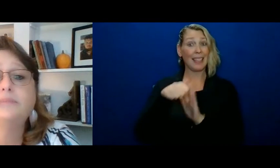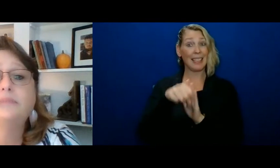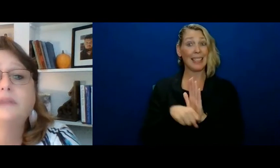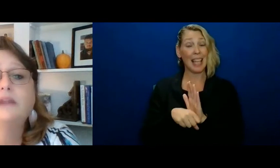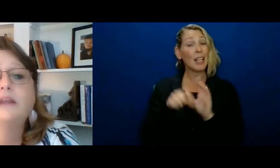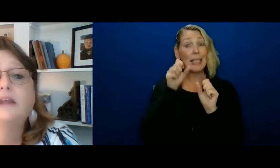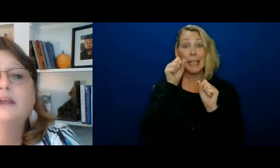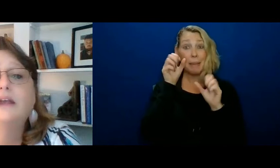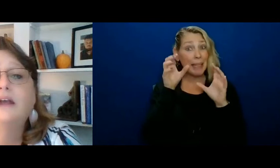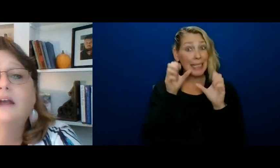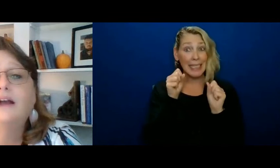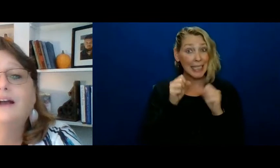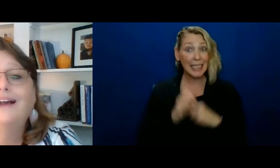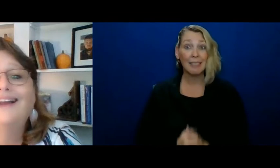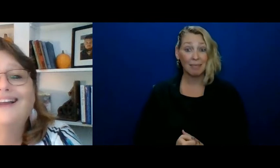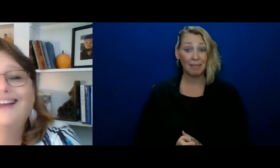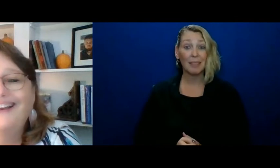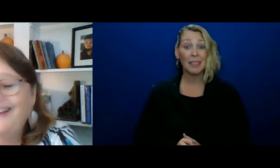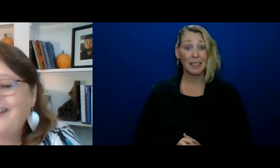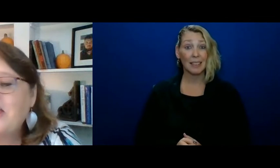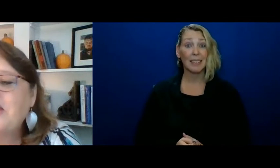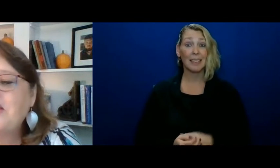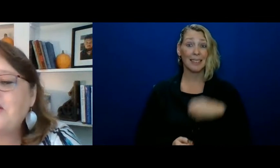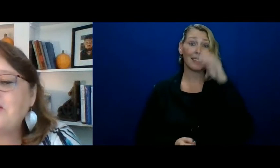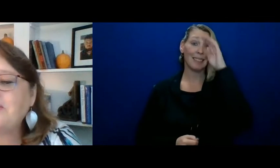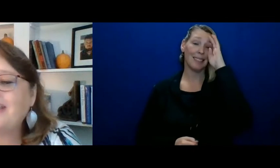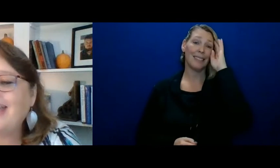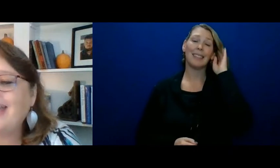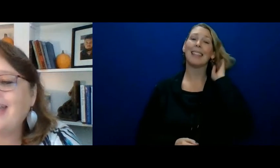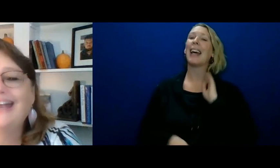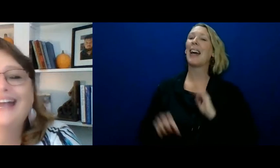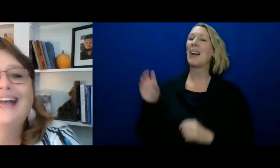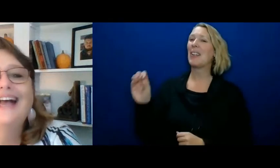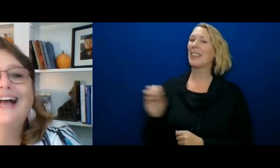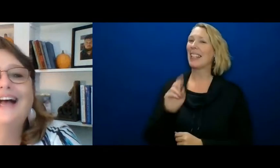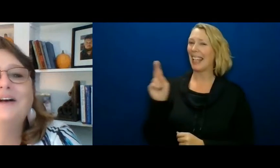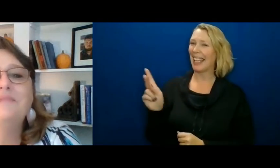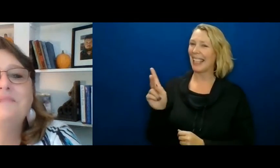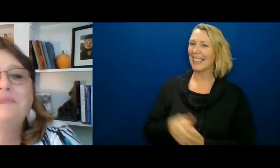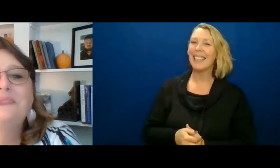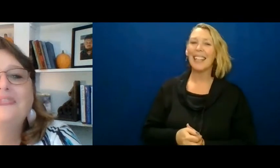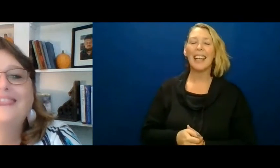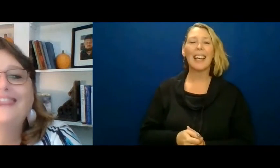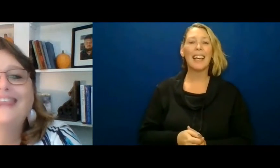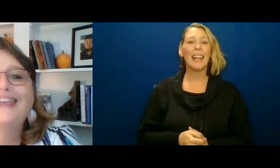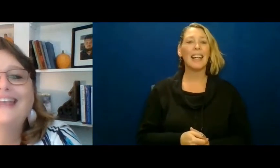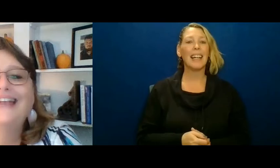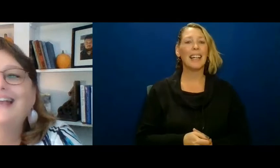okay um